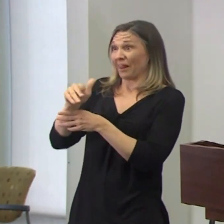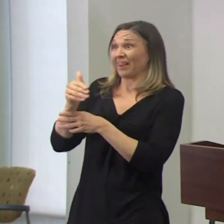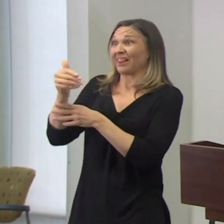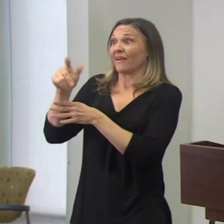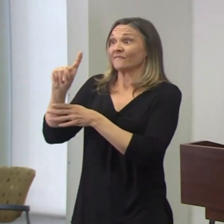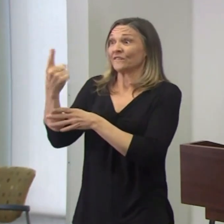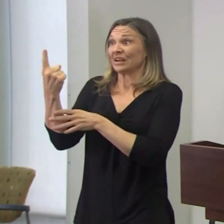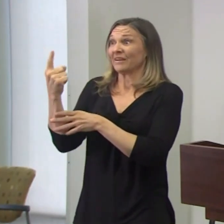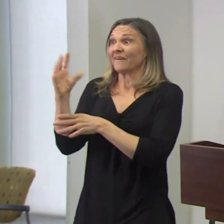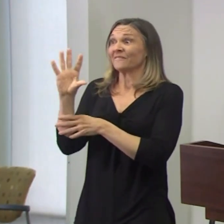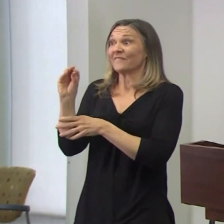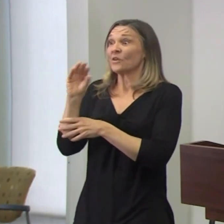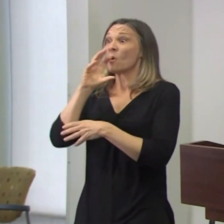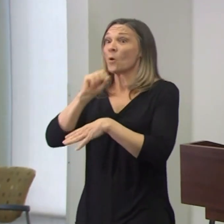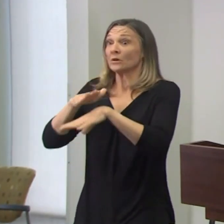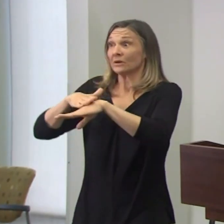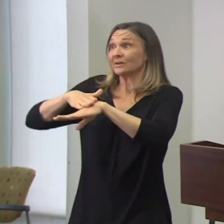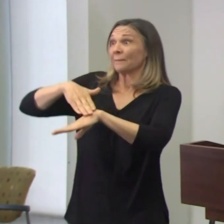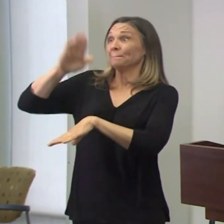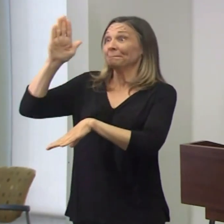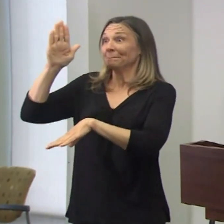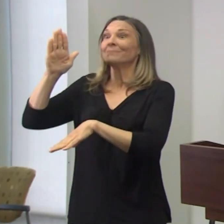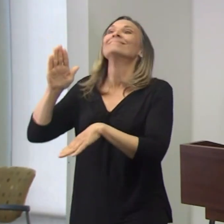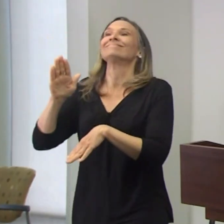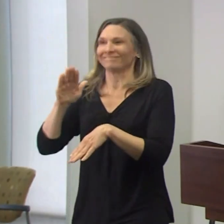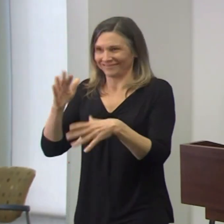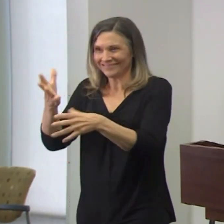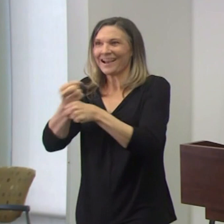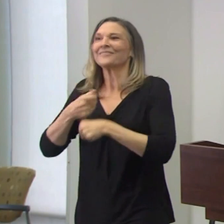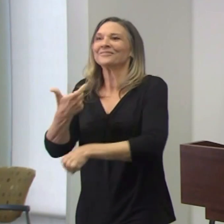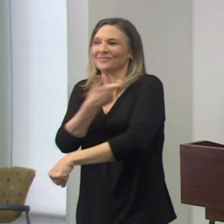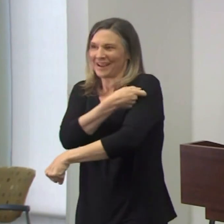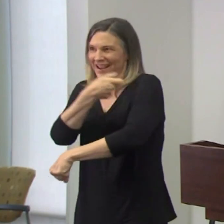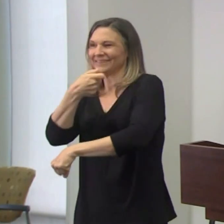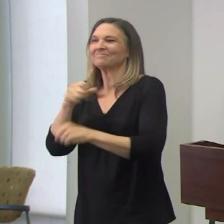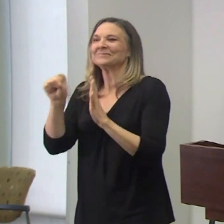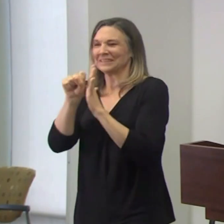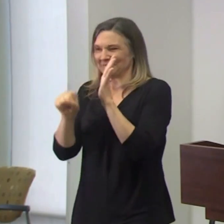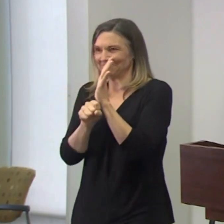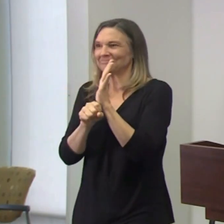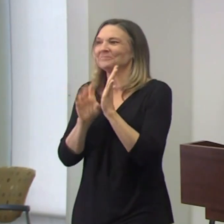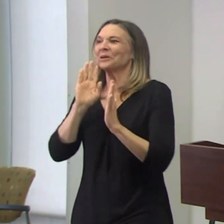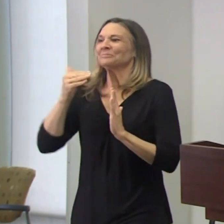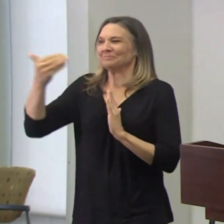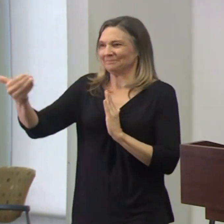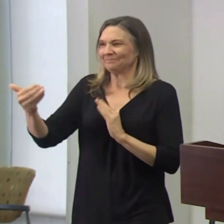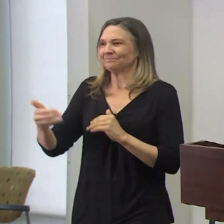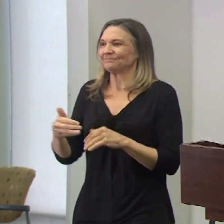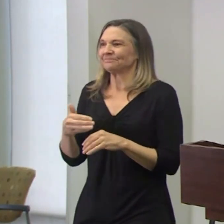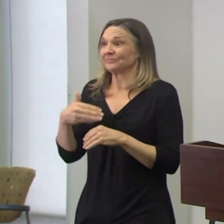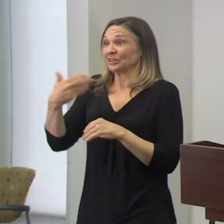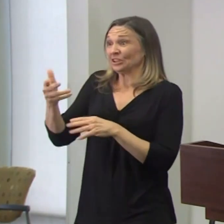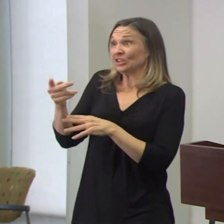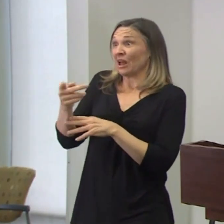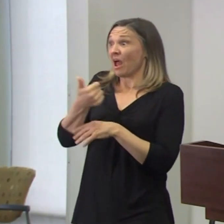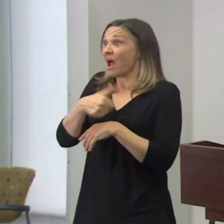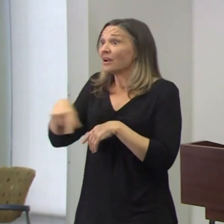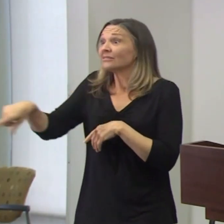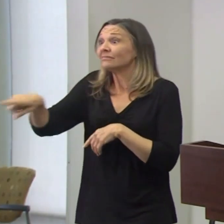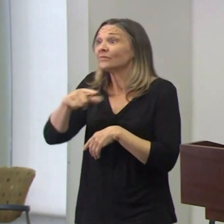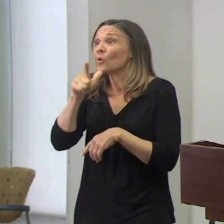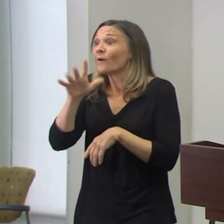over will be able to get a vaccine in our state. So next Thursday, anyone 50 and over